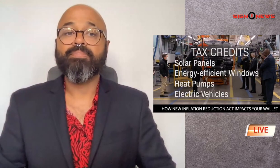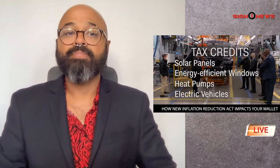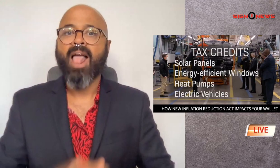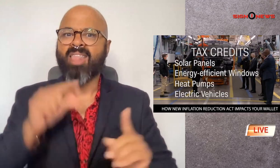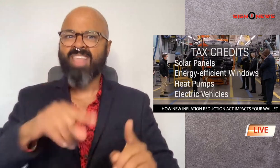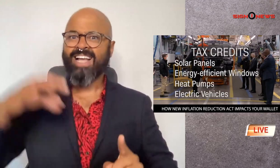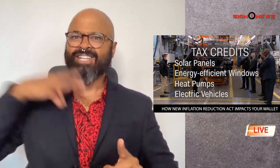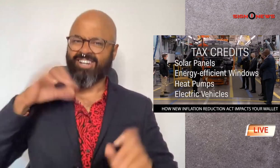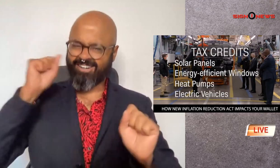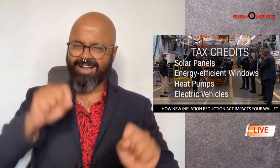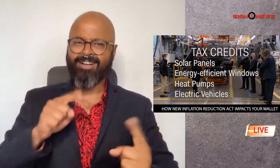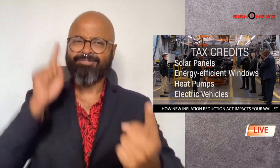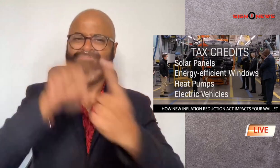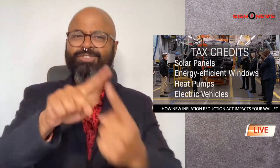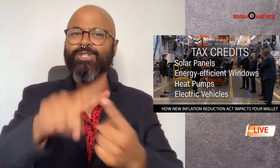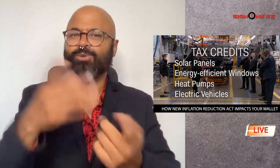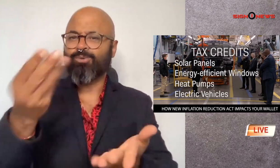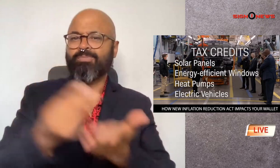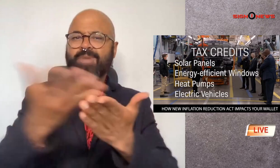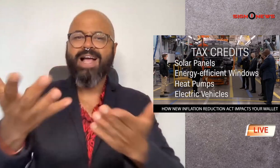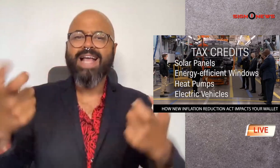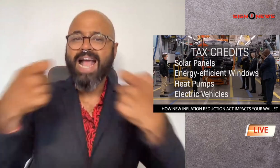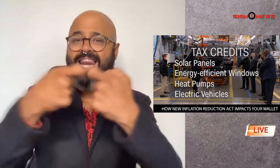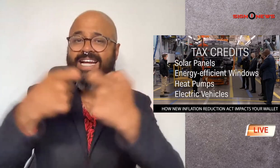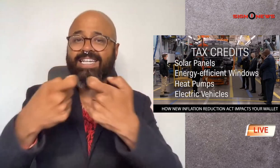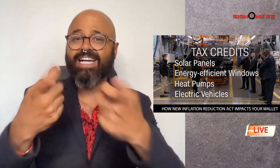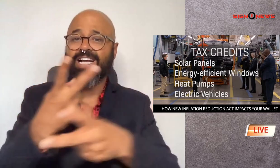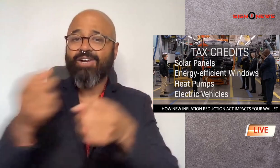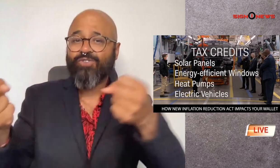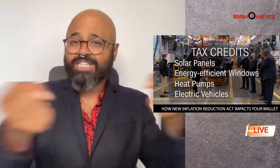and it extends credits for electric vehicles